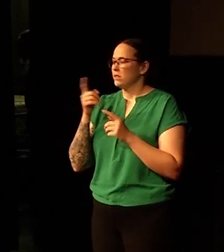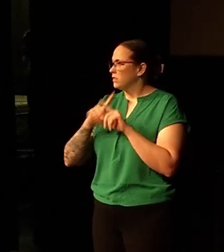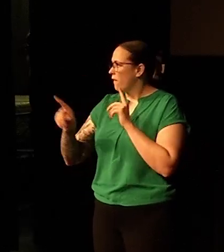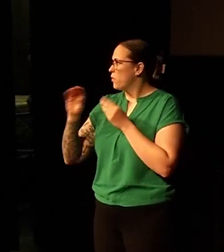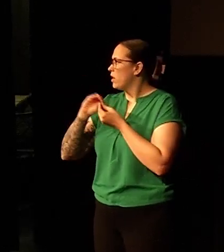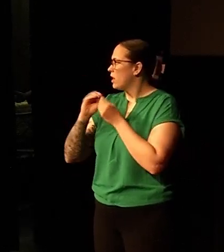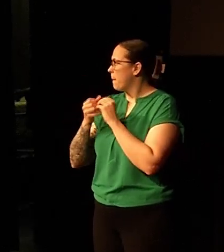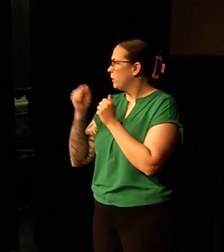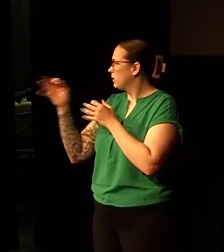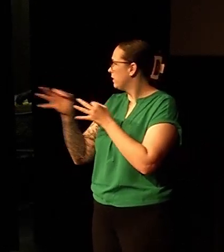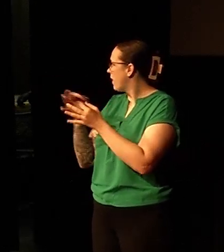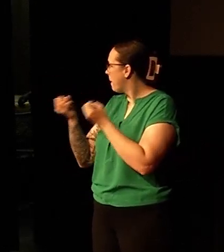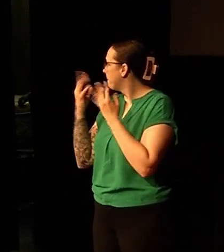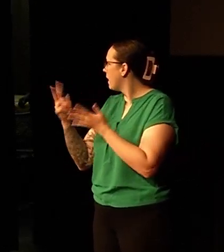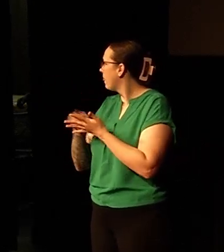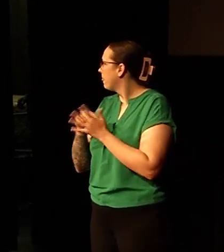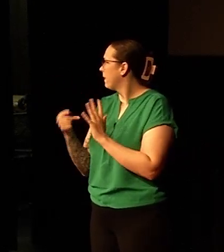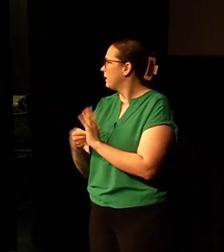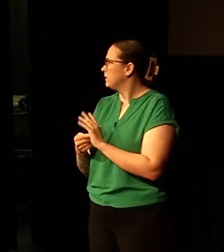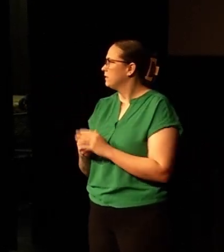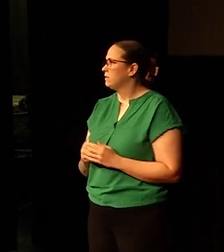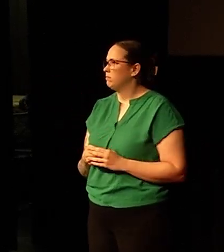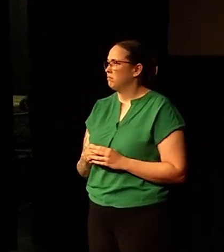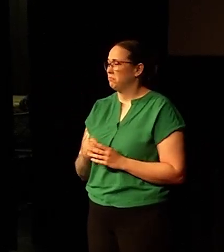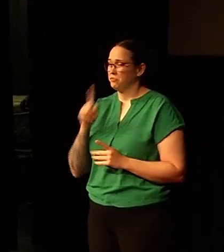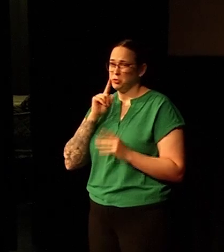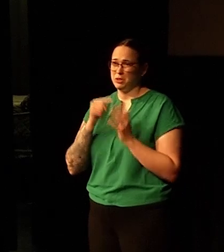But numbers can also define you as a person.